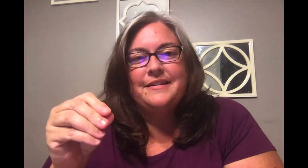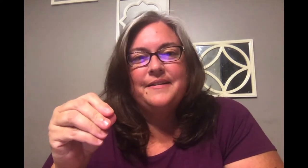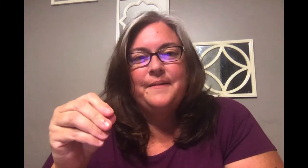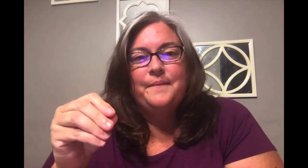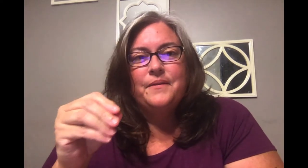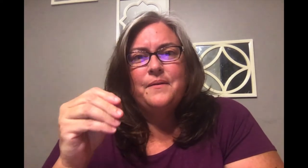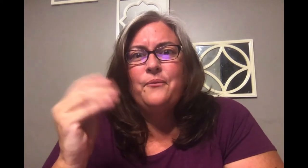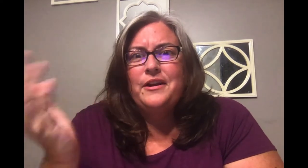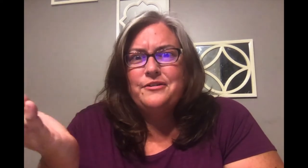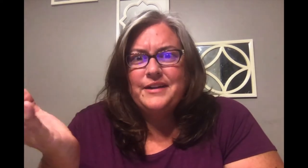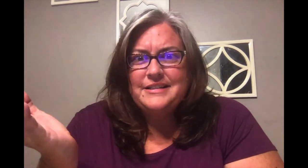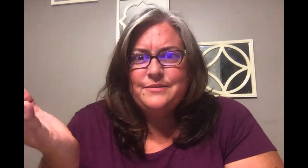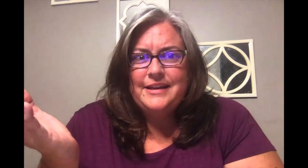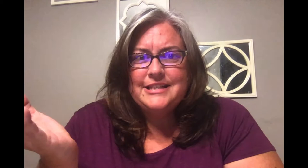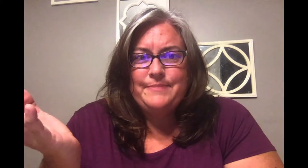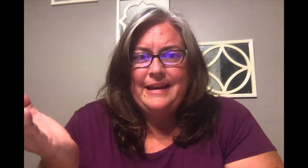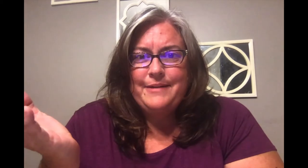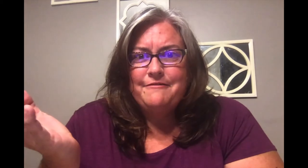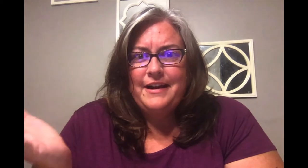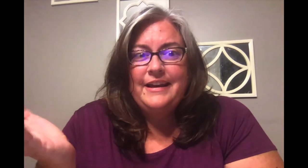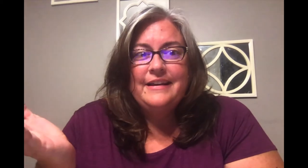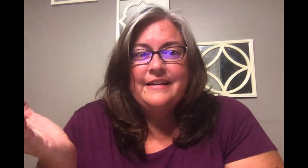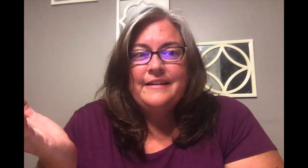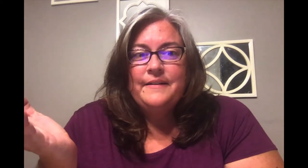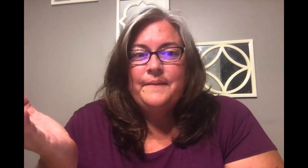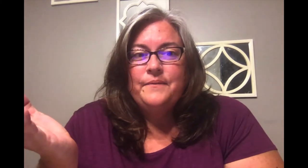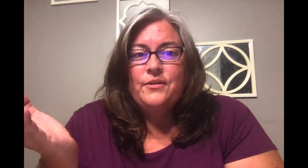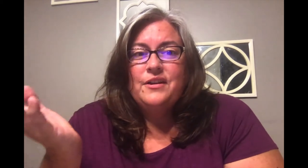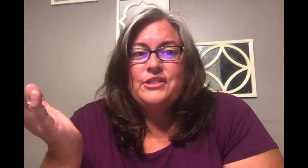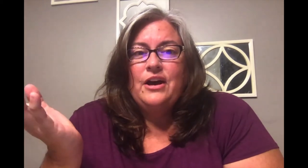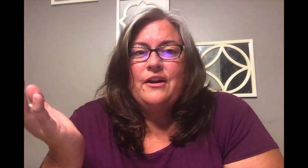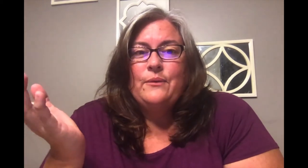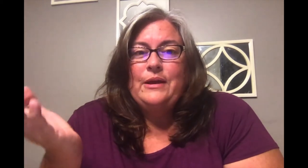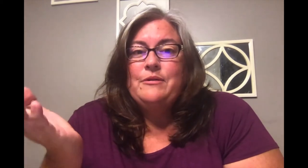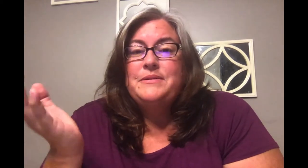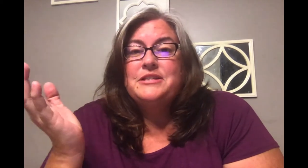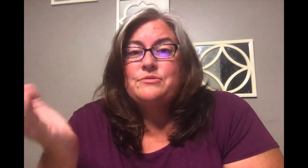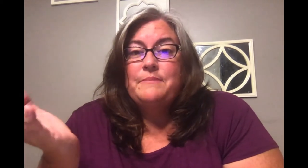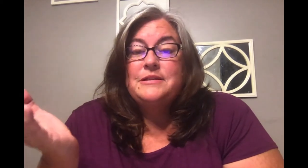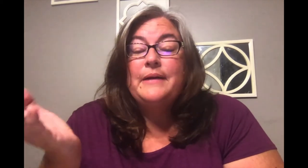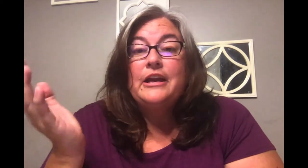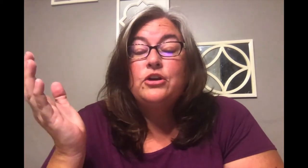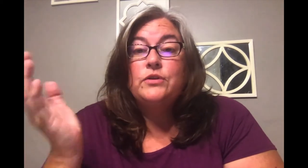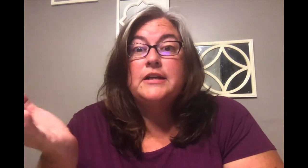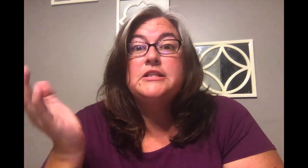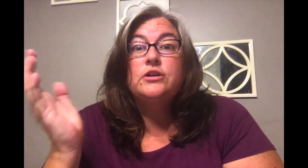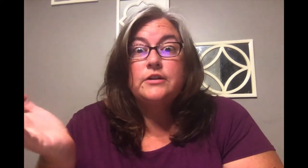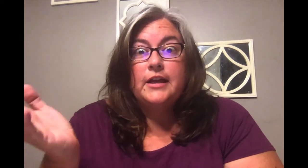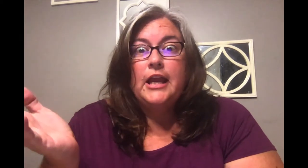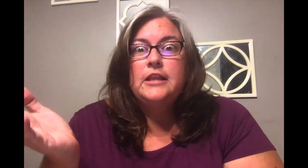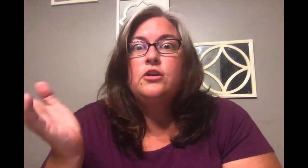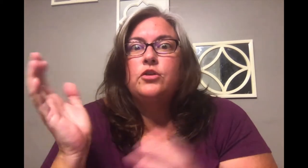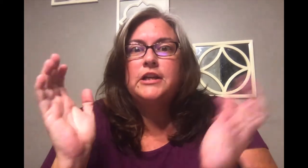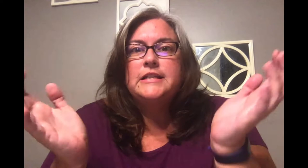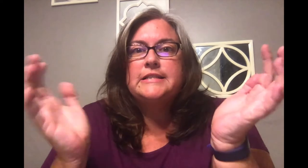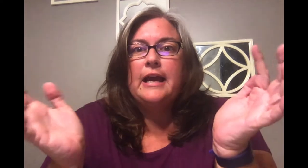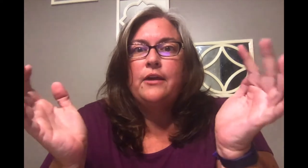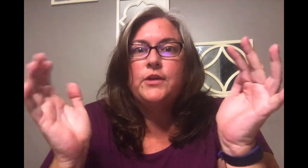and what a crazy week it's been am i right who'd have thought our week would be disrupted by a crazy hurricane who couldn't decide which